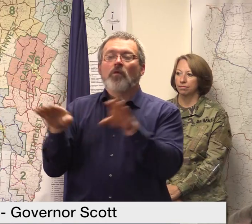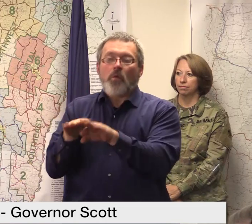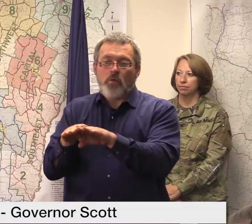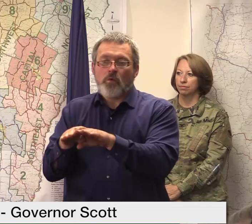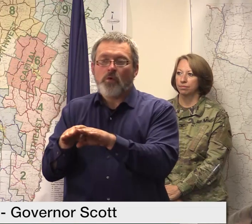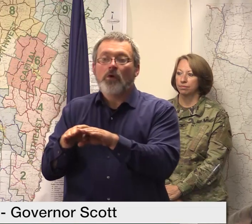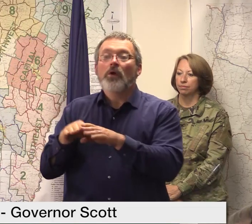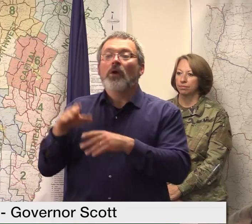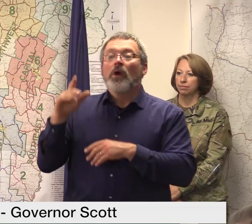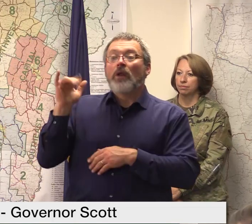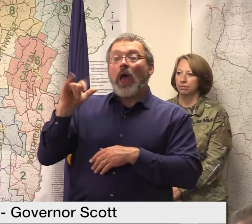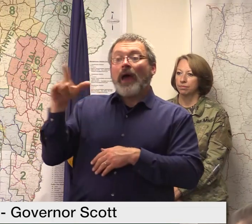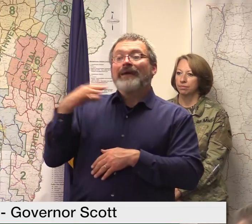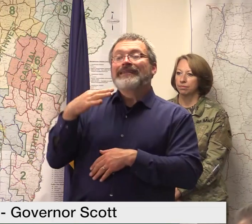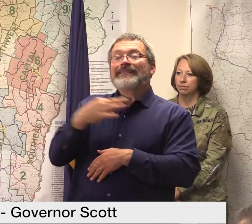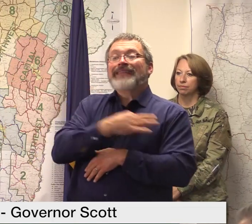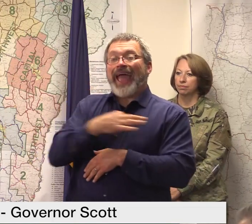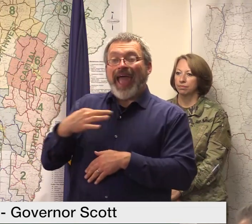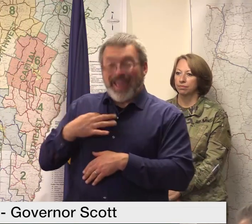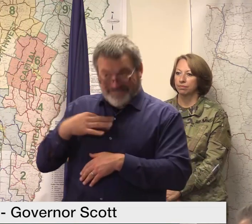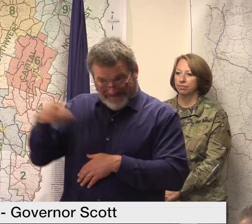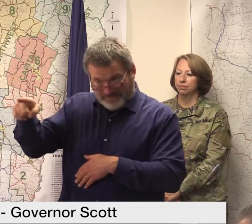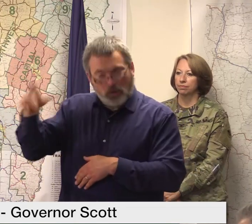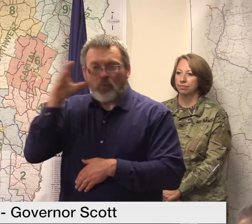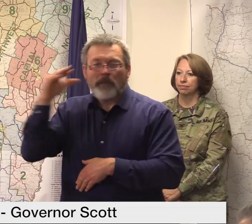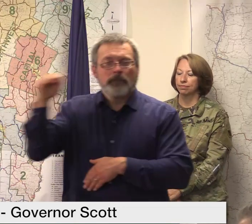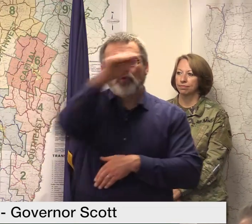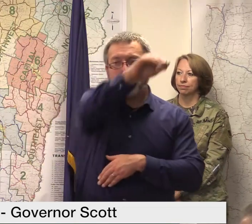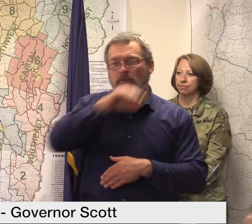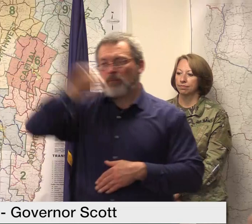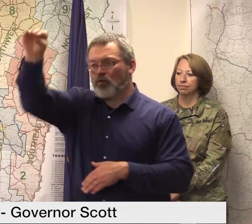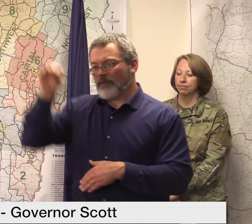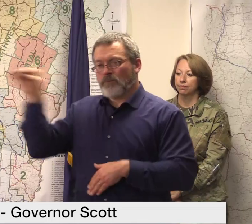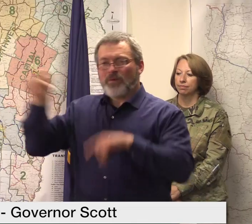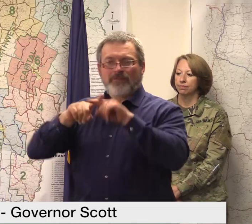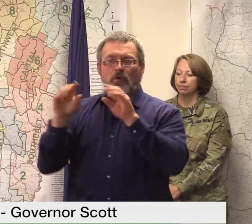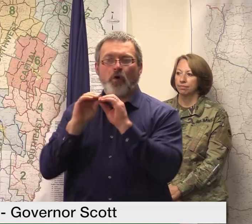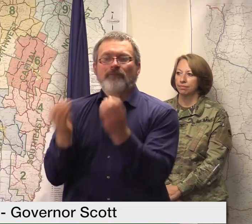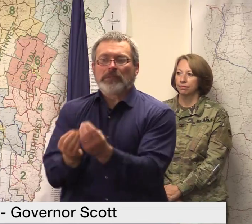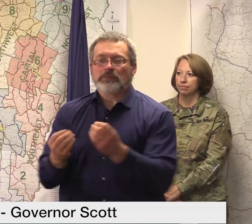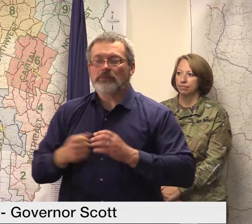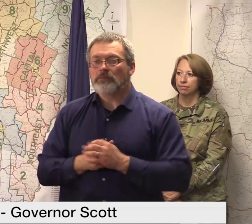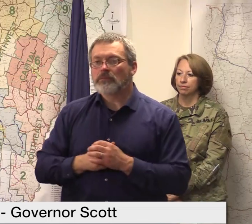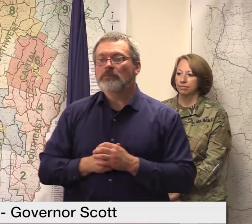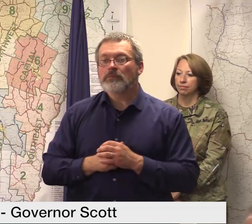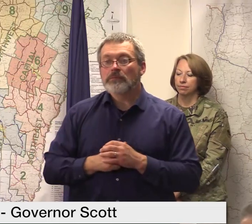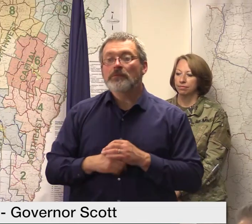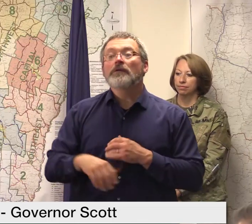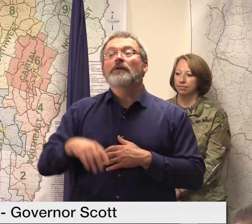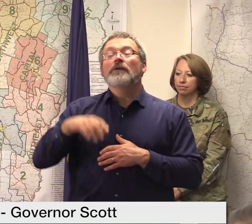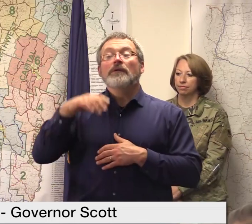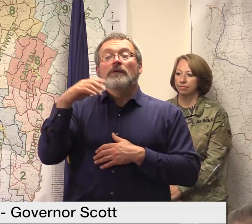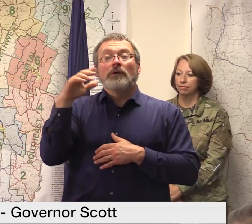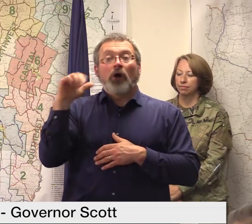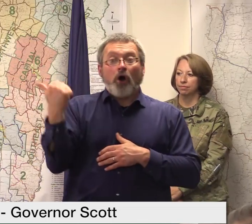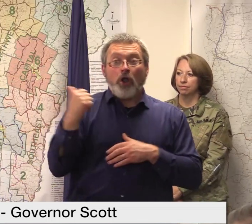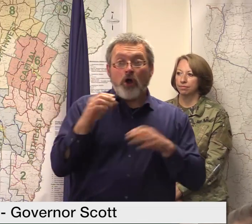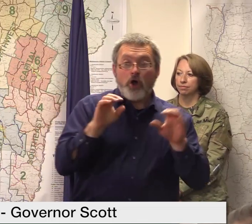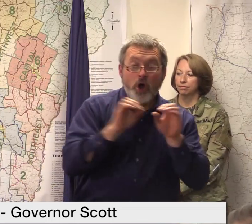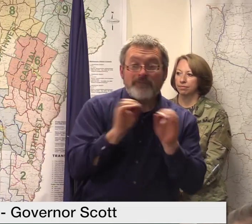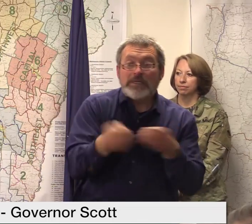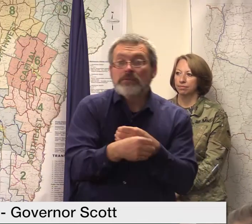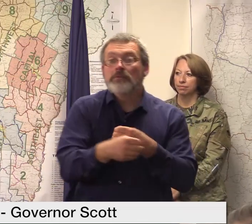offices the other physical locations for dmv newport south burlington